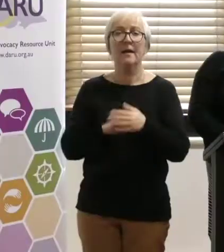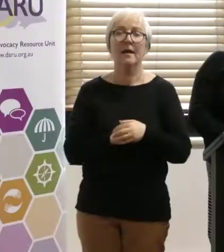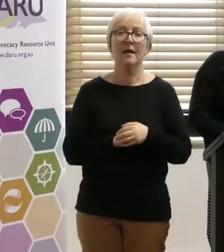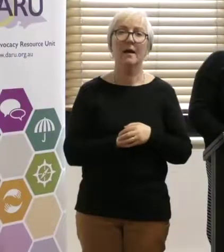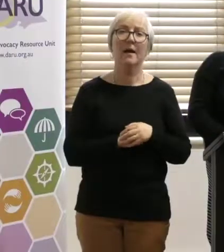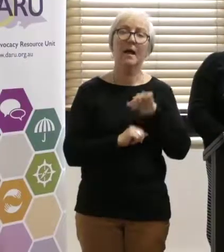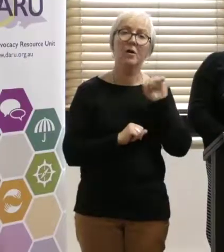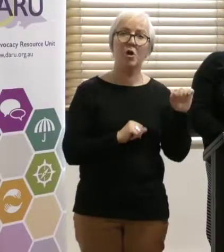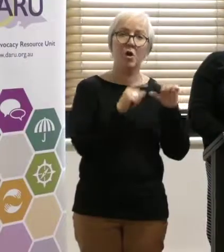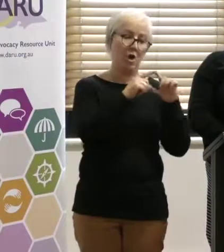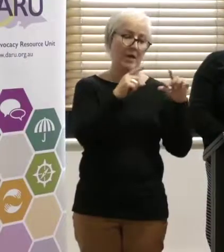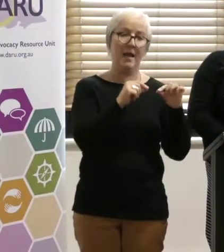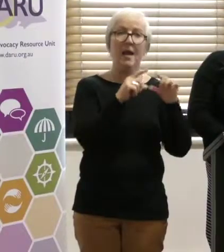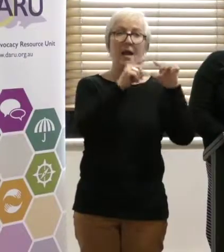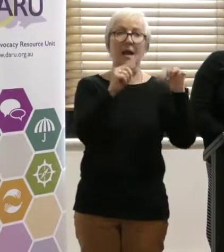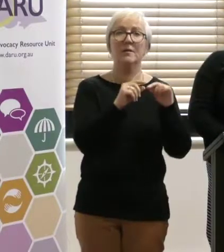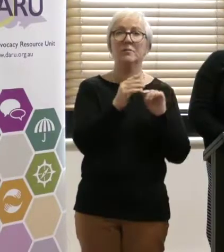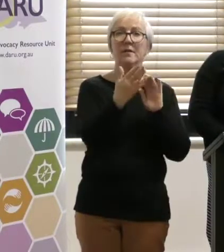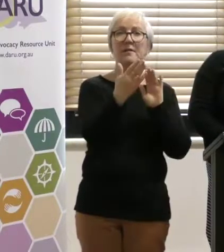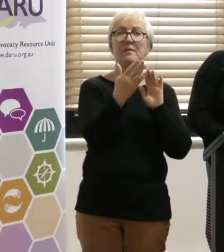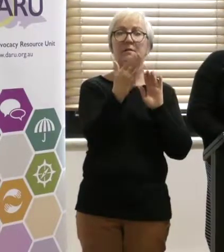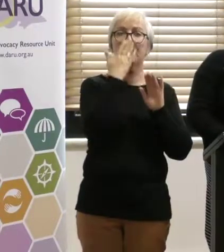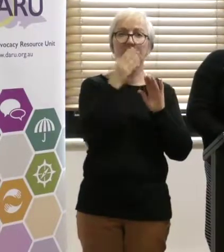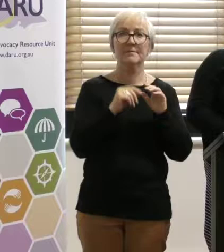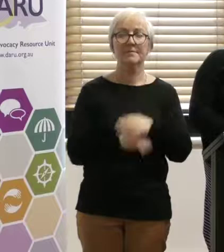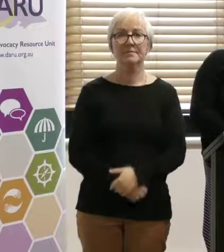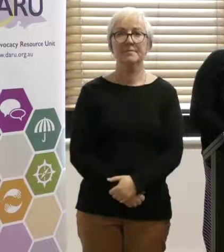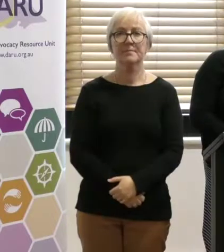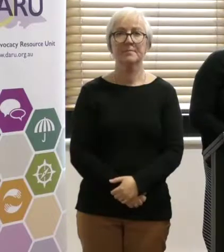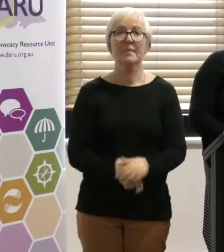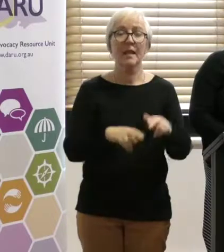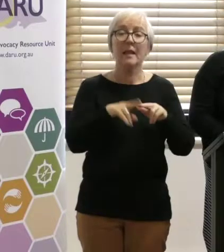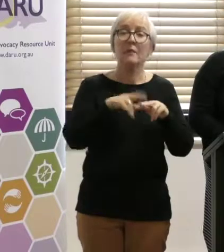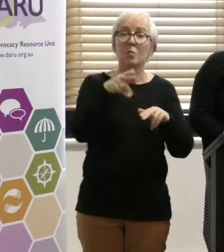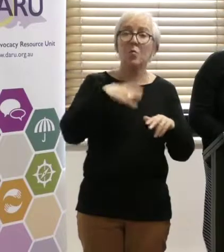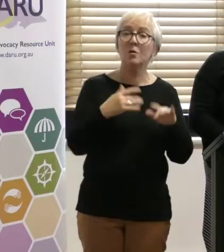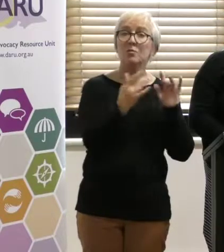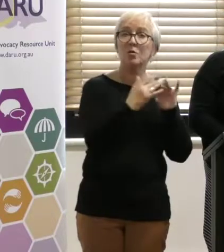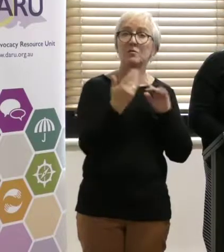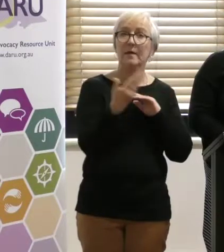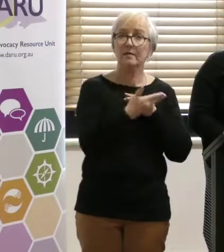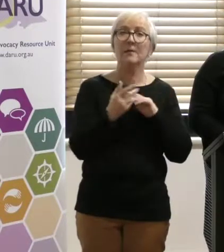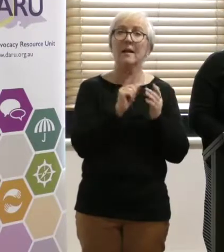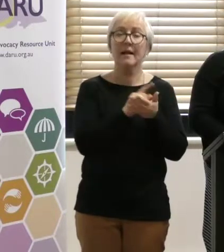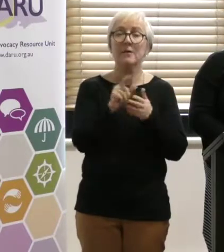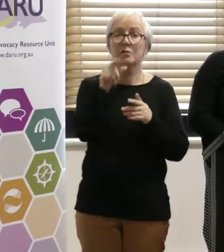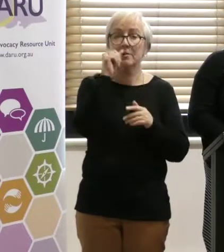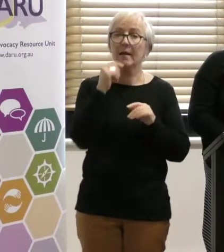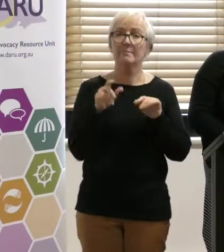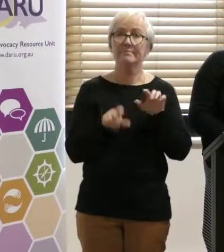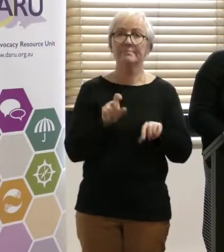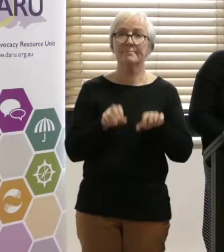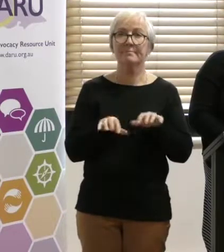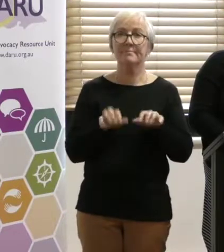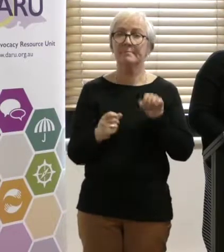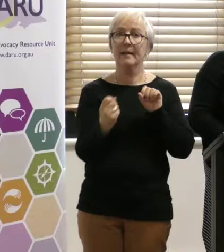left some of her cards at the front. Is that correct? Yes. So, if you want to contact her and ask questions later, you can. So,